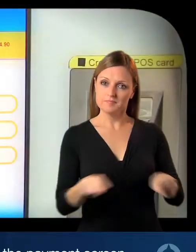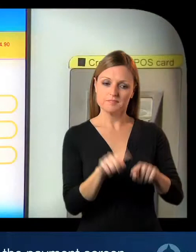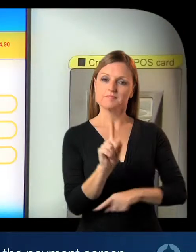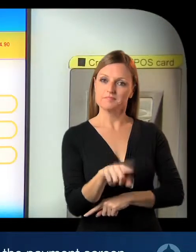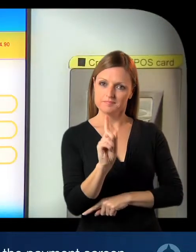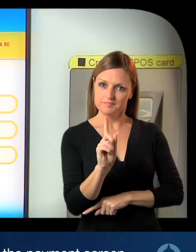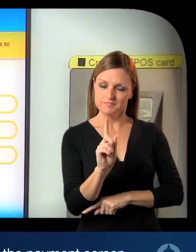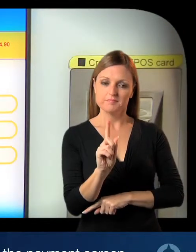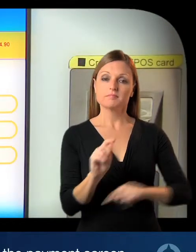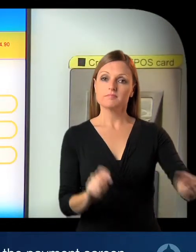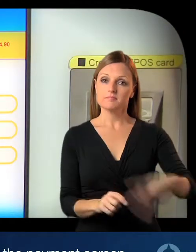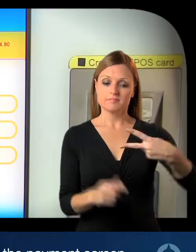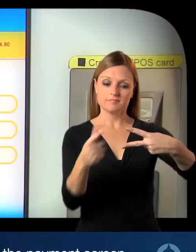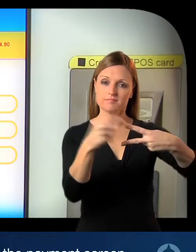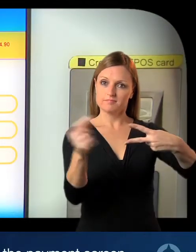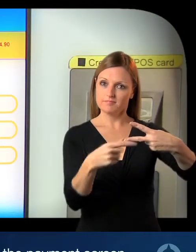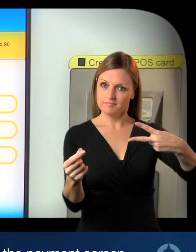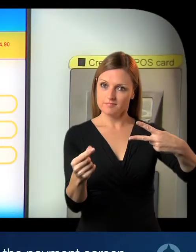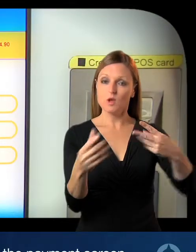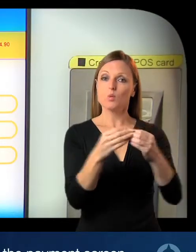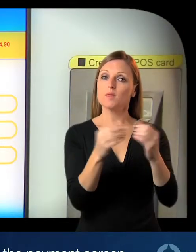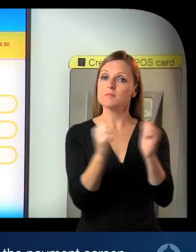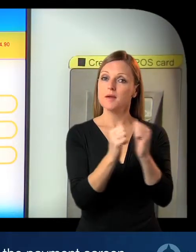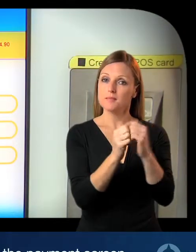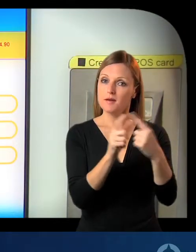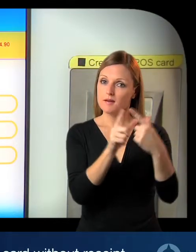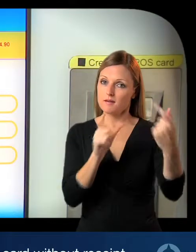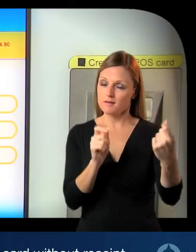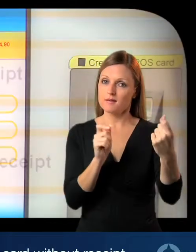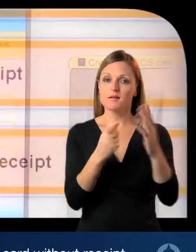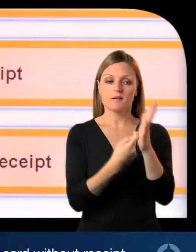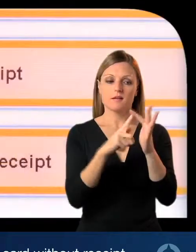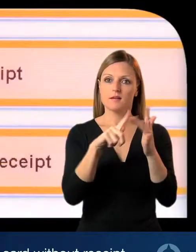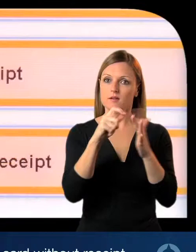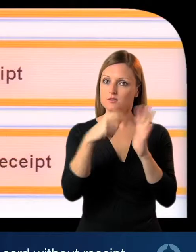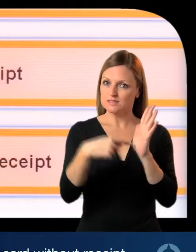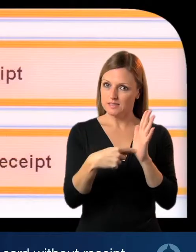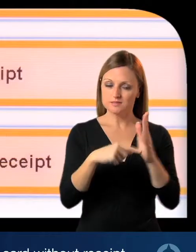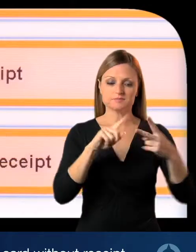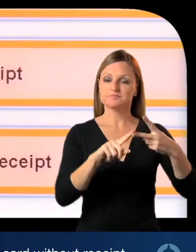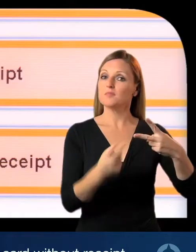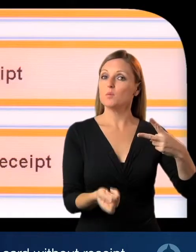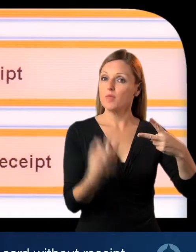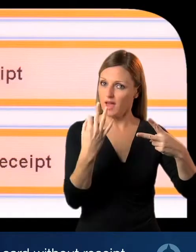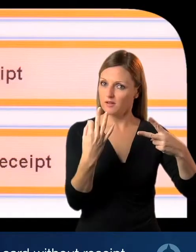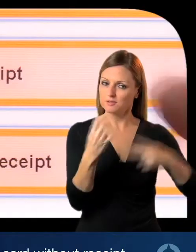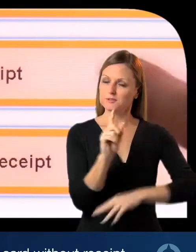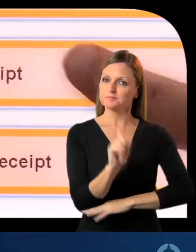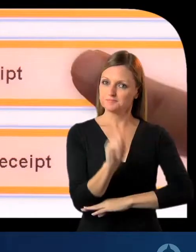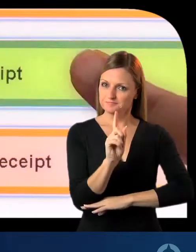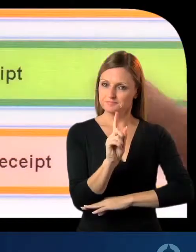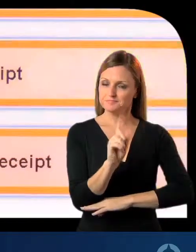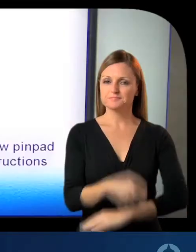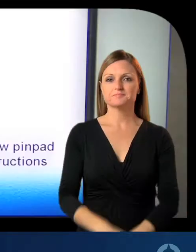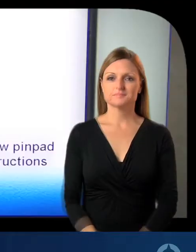To buy a MetroCard using FPOS at the payment screen select either bank card with receipt or bank card without receipt.